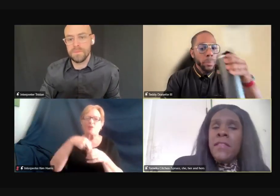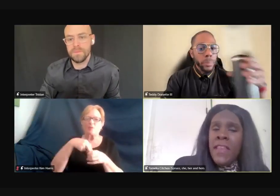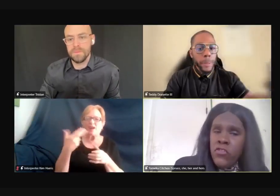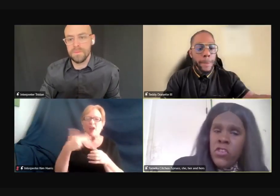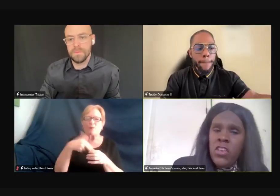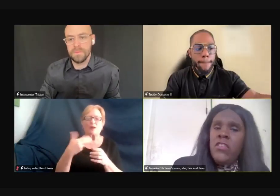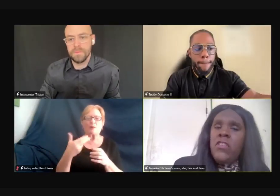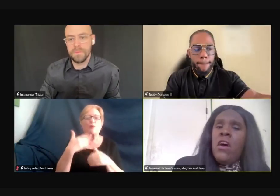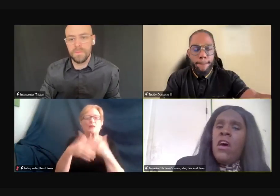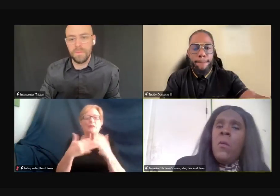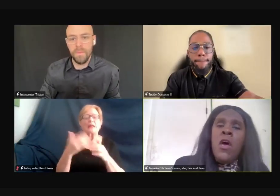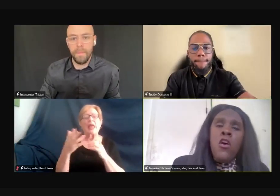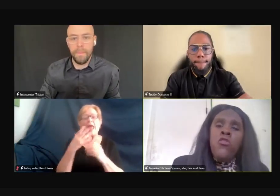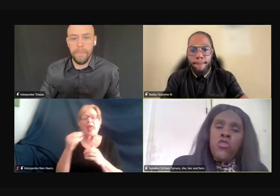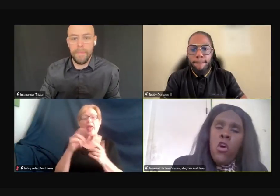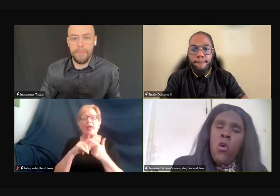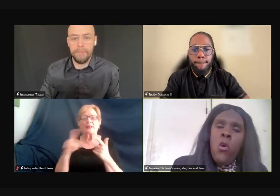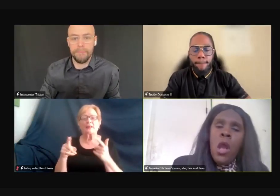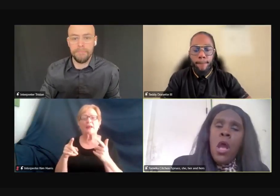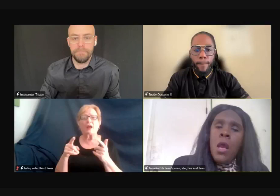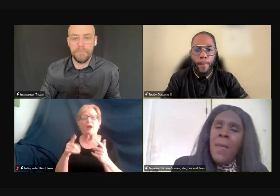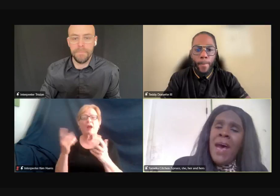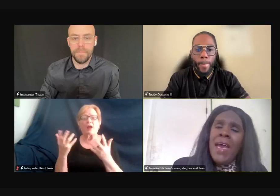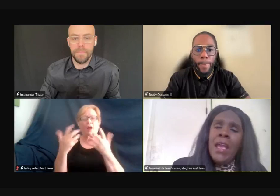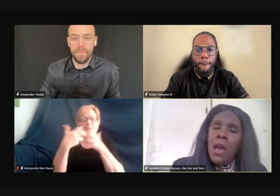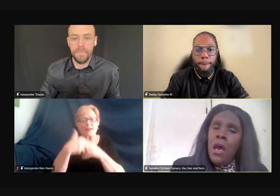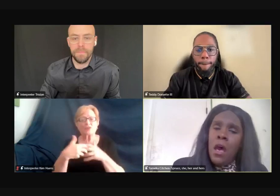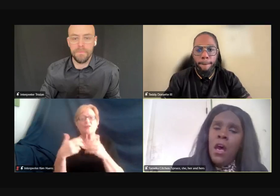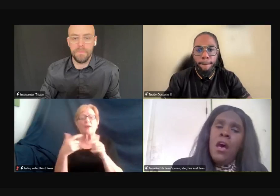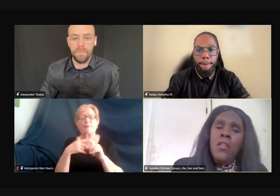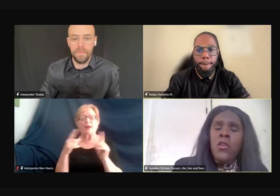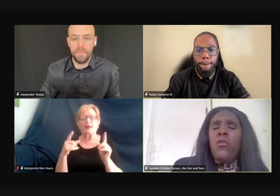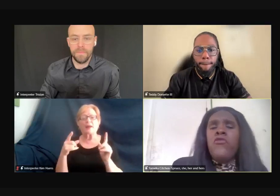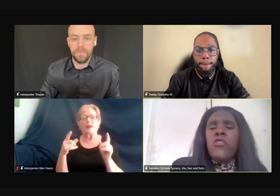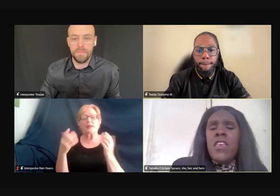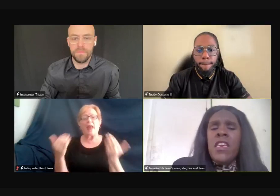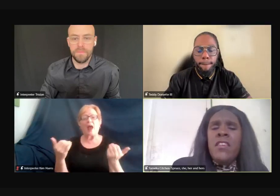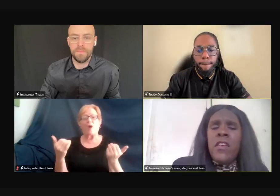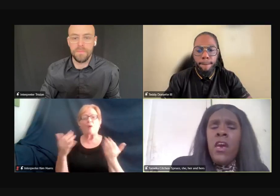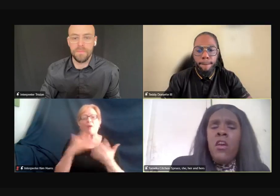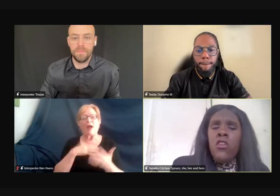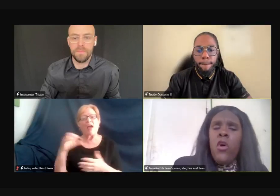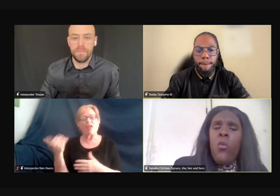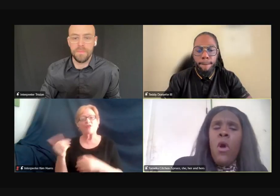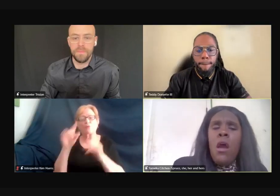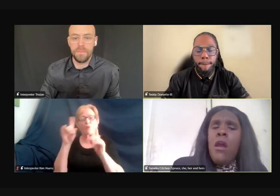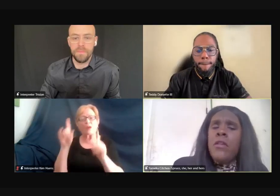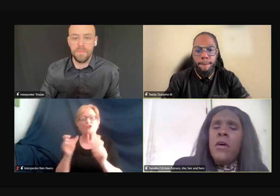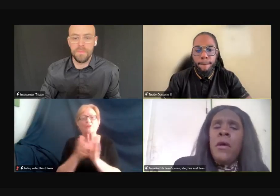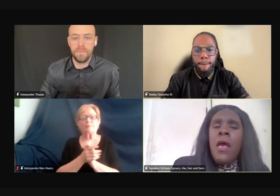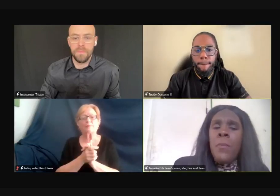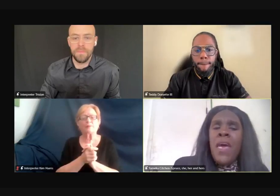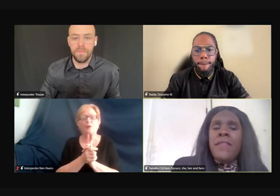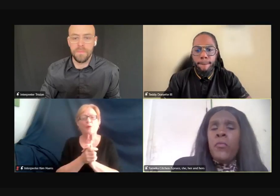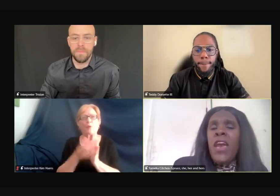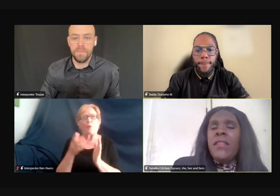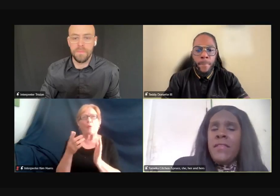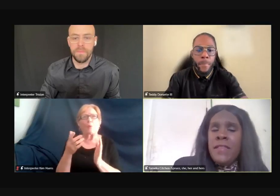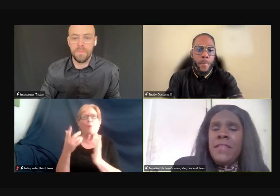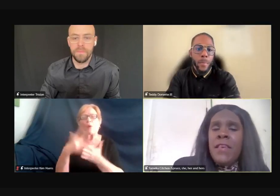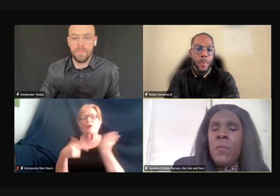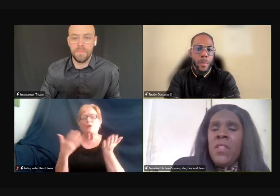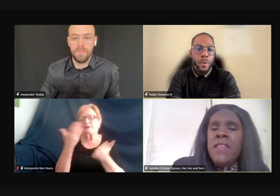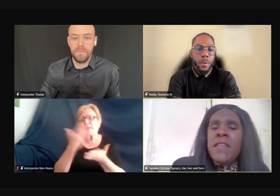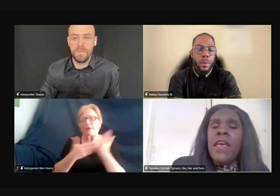commentations. Um, so my, uh, other question is, you know, what are the best